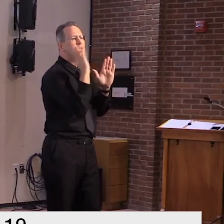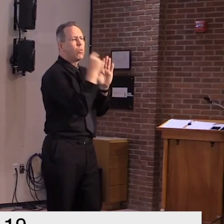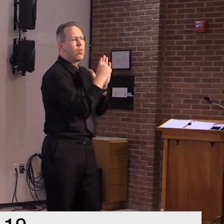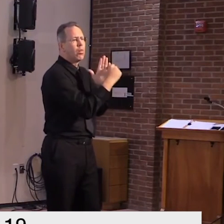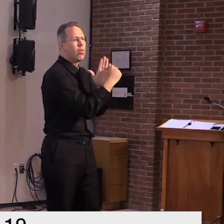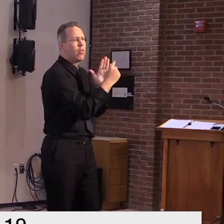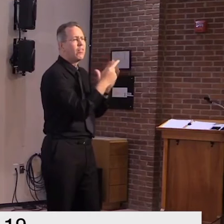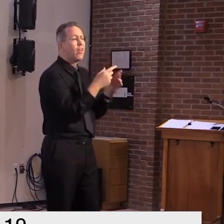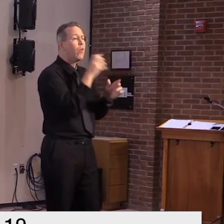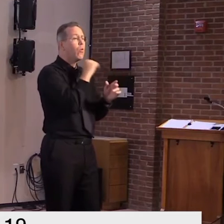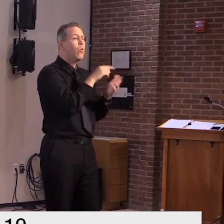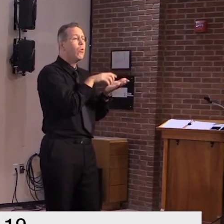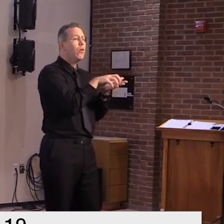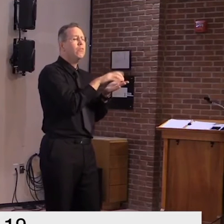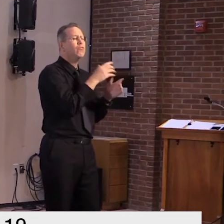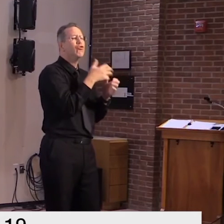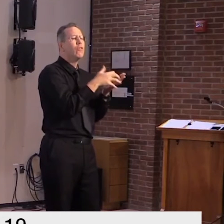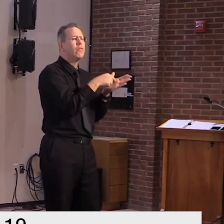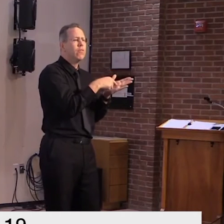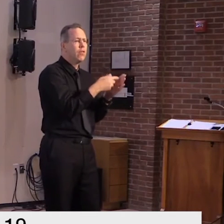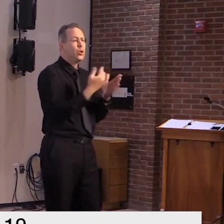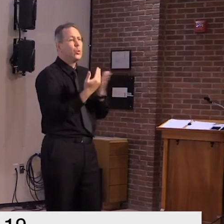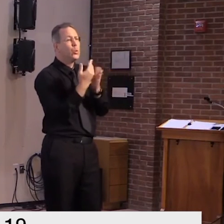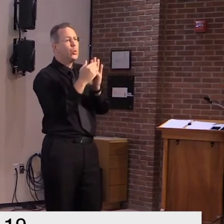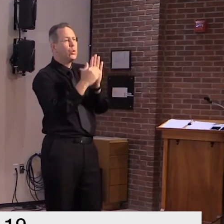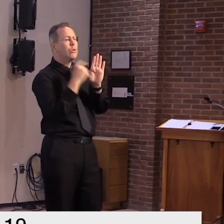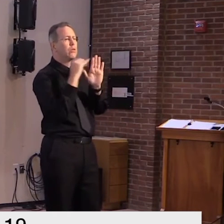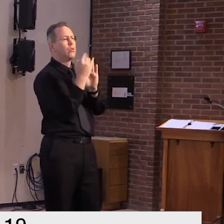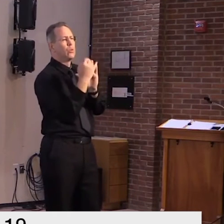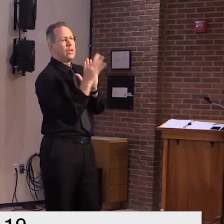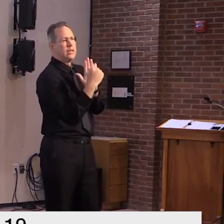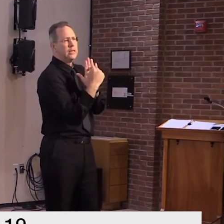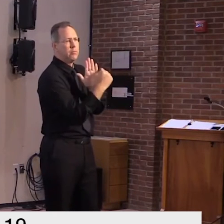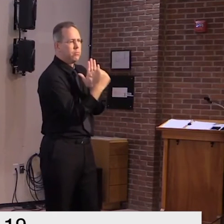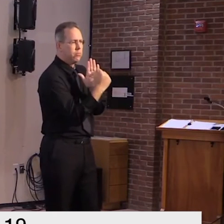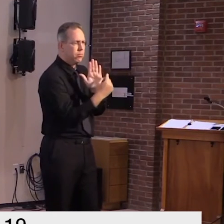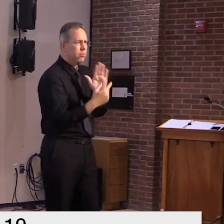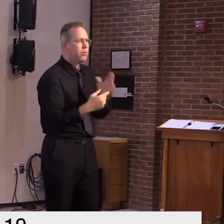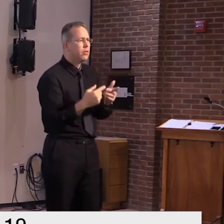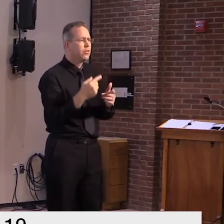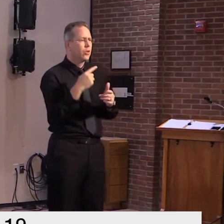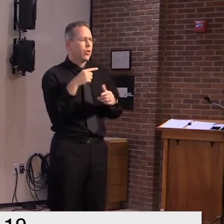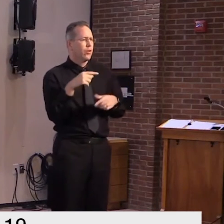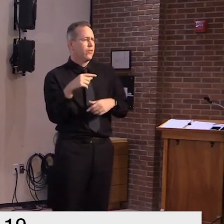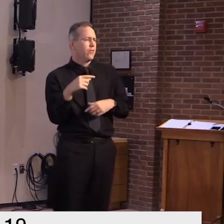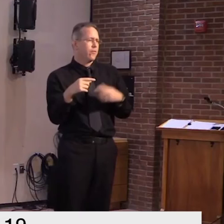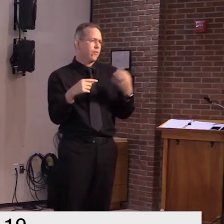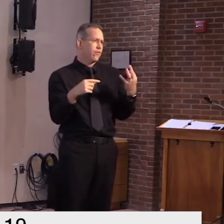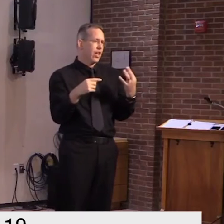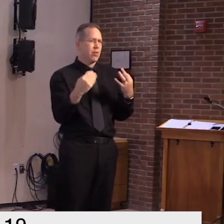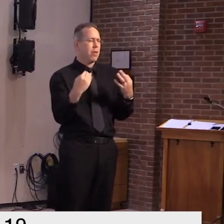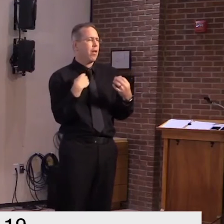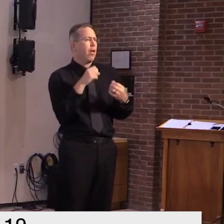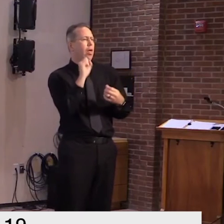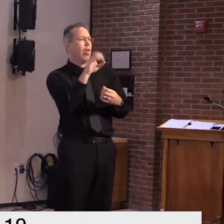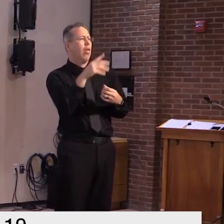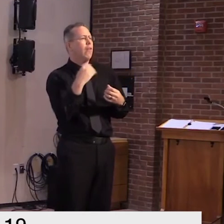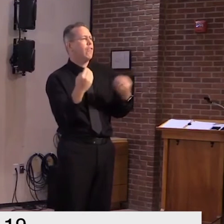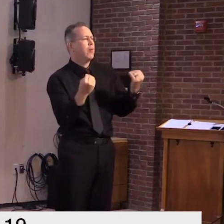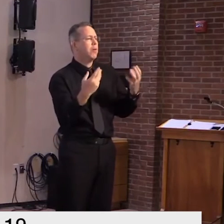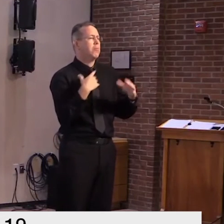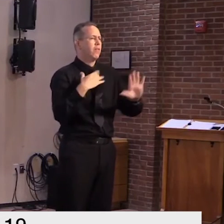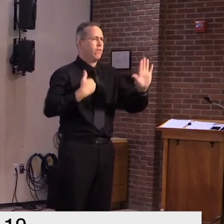mention it to the governor we're trying to bring those up until for effective the 19th for father's day